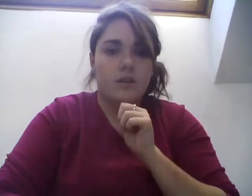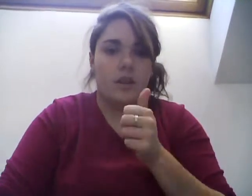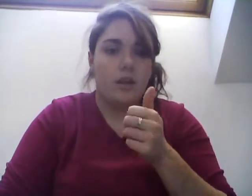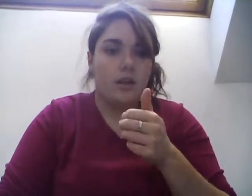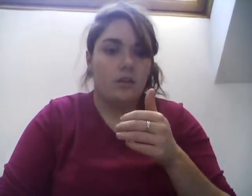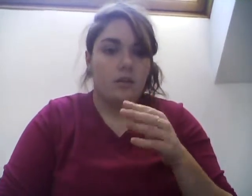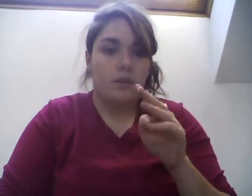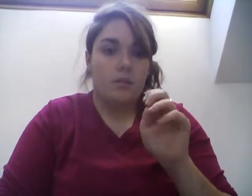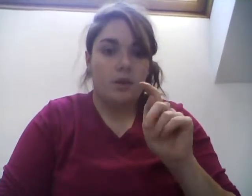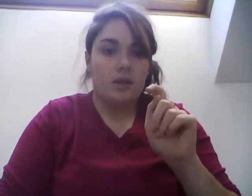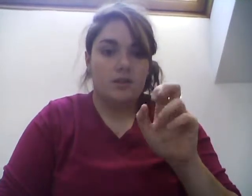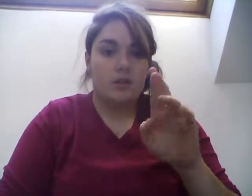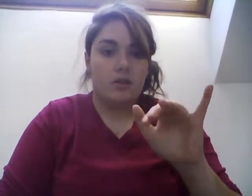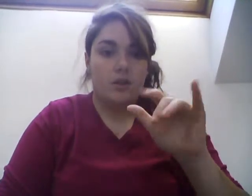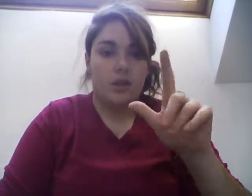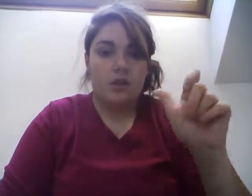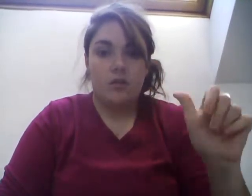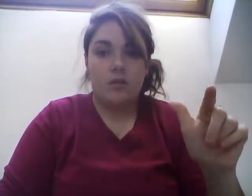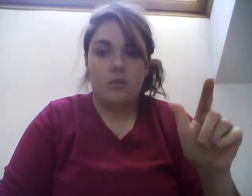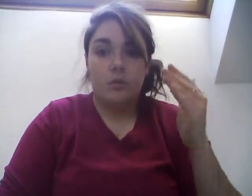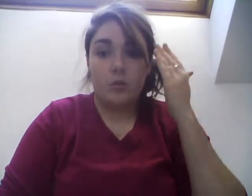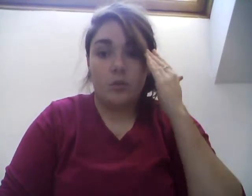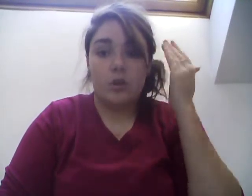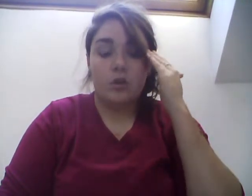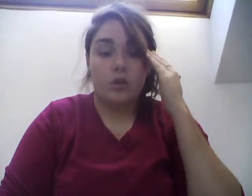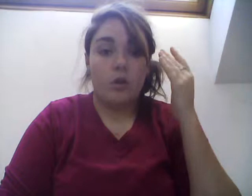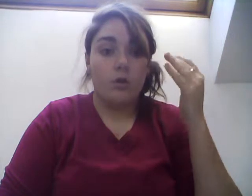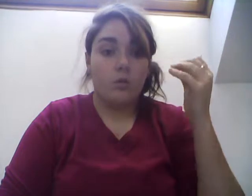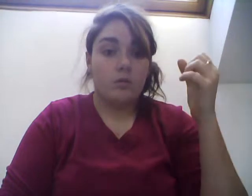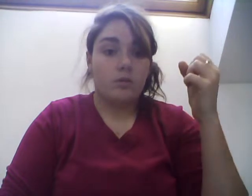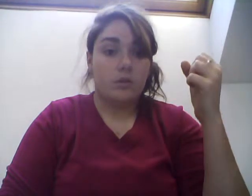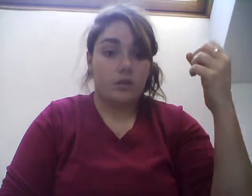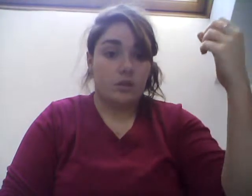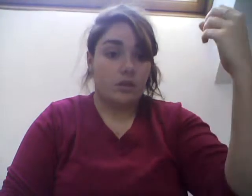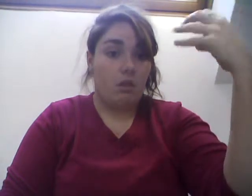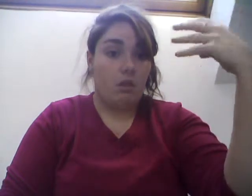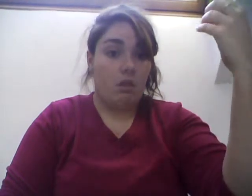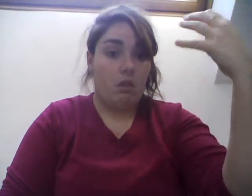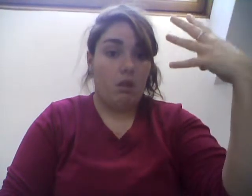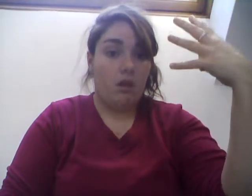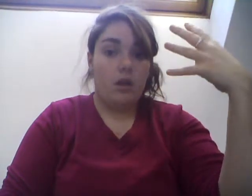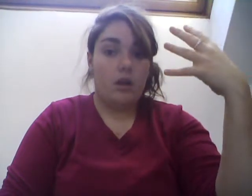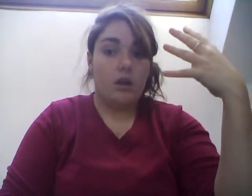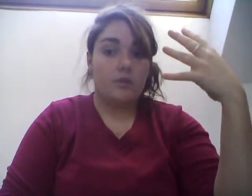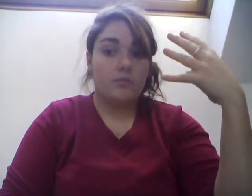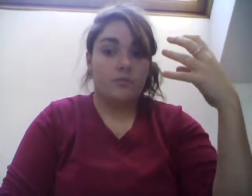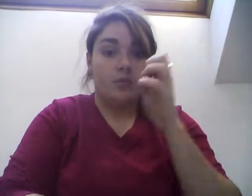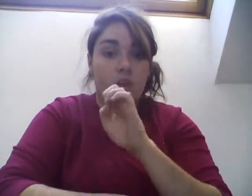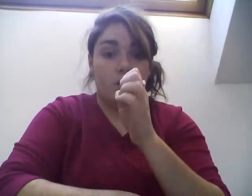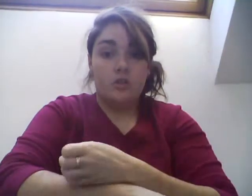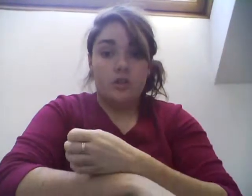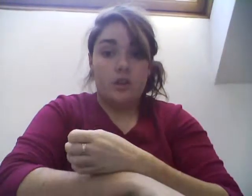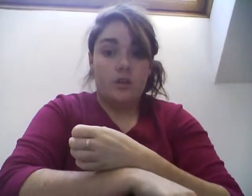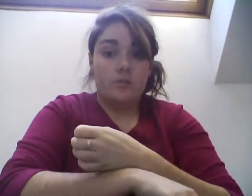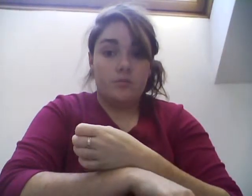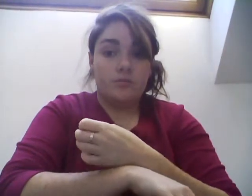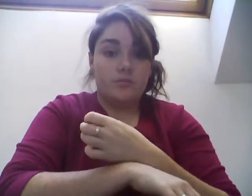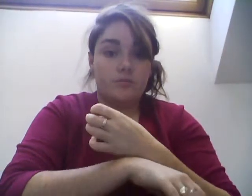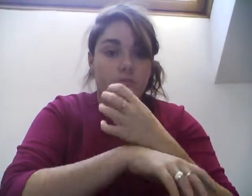that. But we're going to know that this light energy is going to be captured into